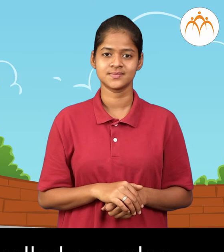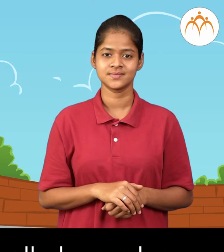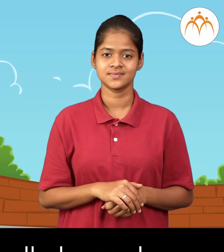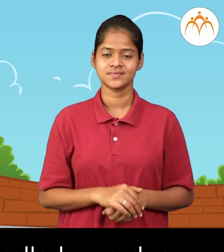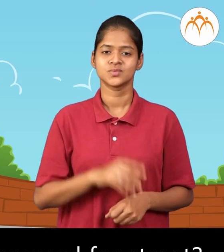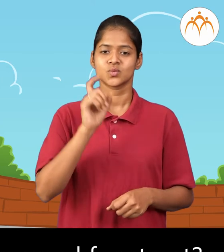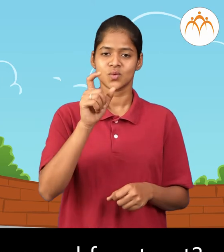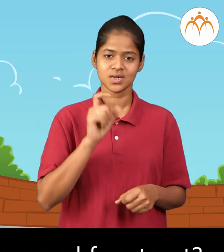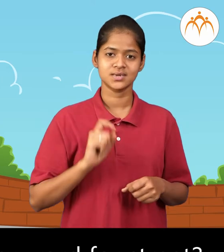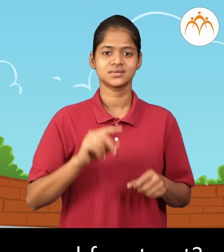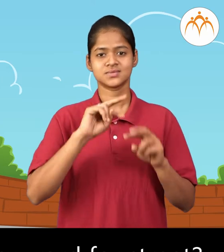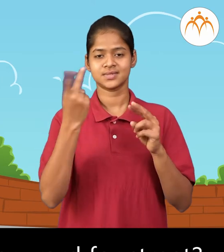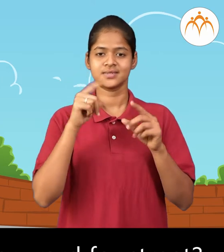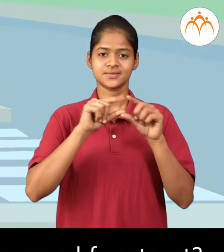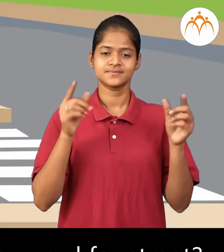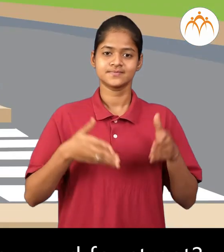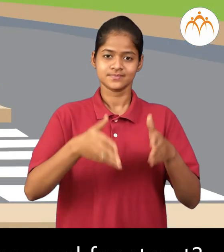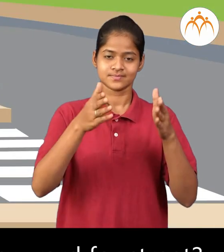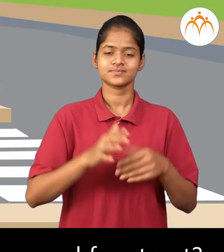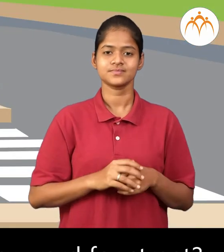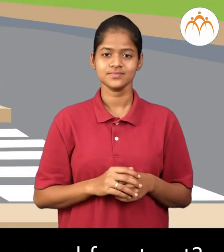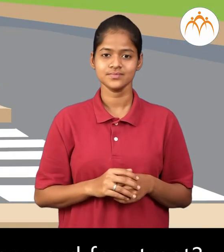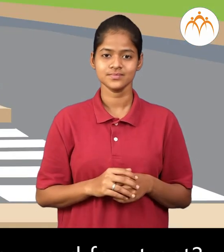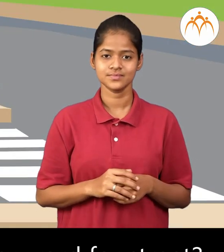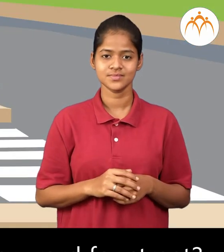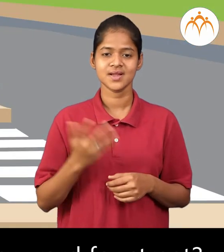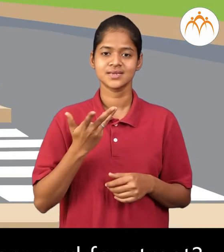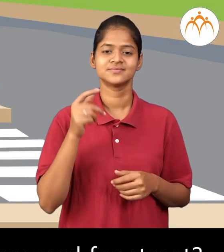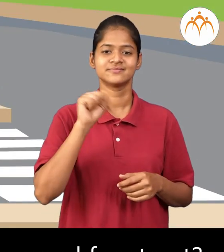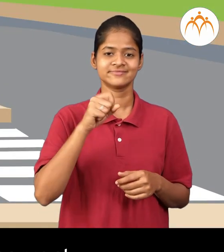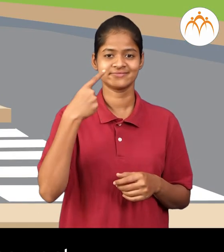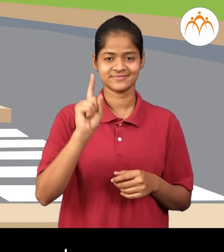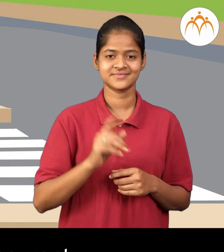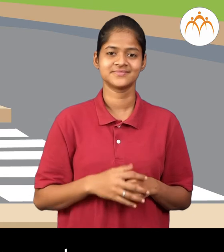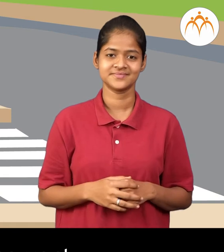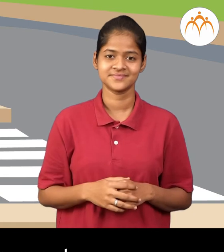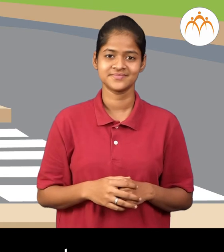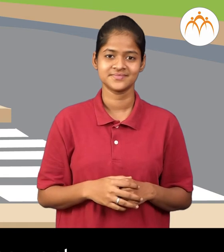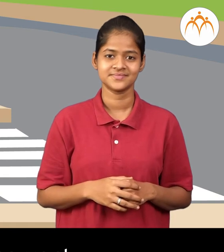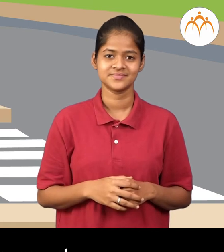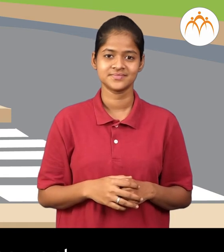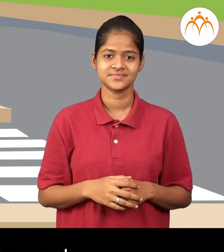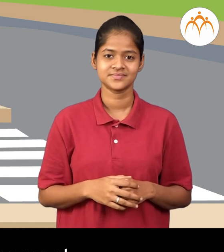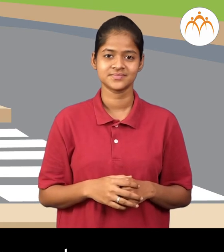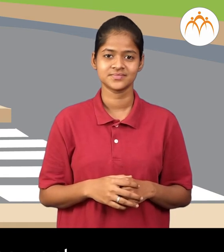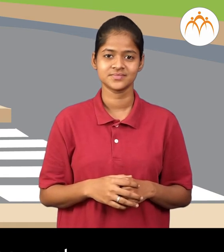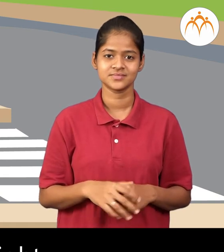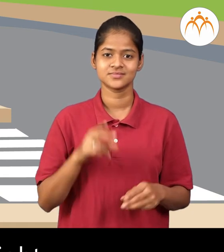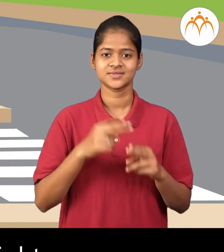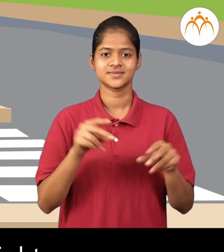Can you tell me another word for street? Yes, that's correct. You are right.